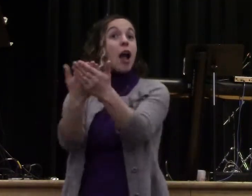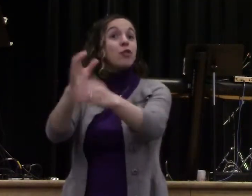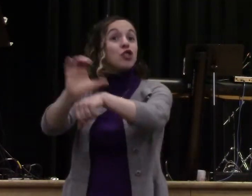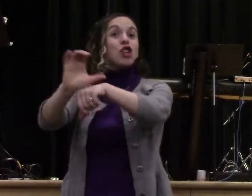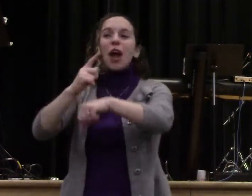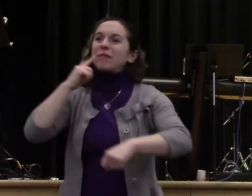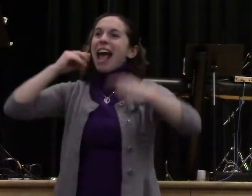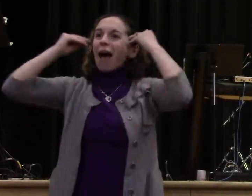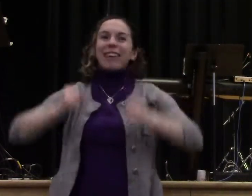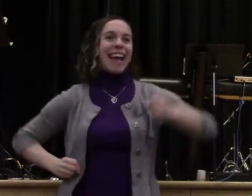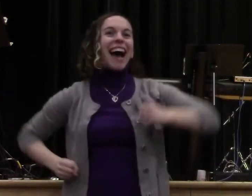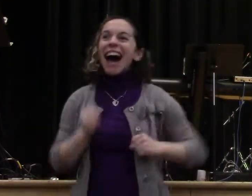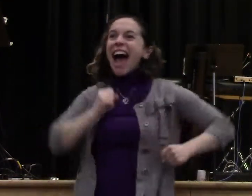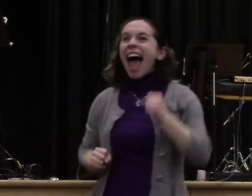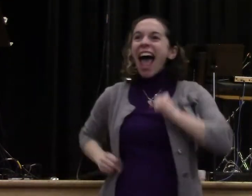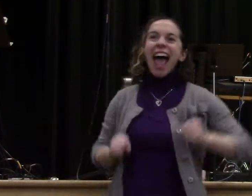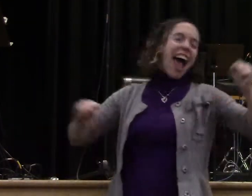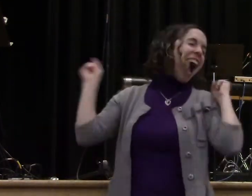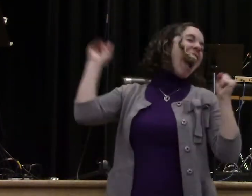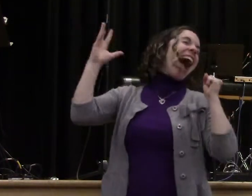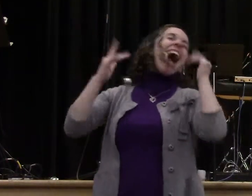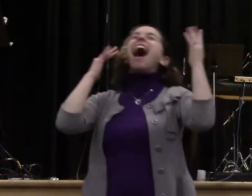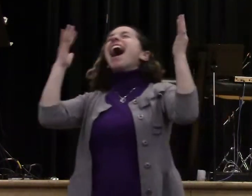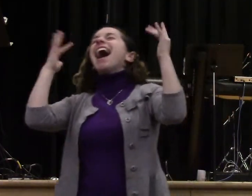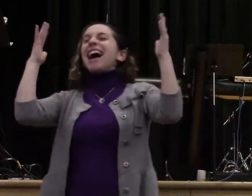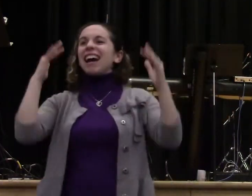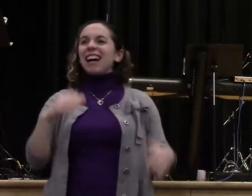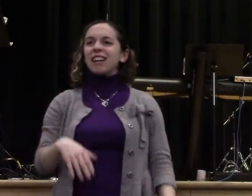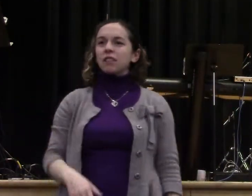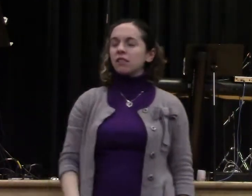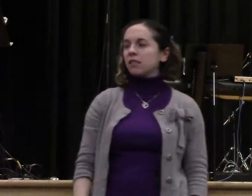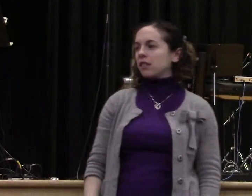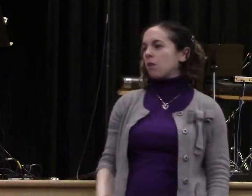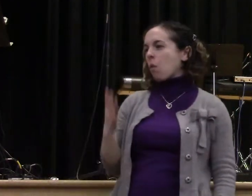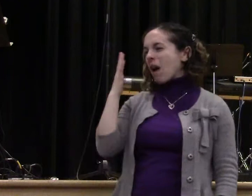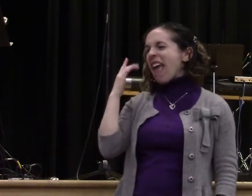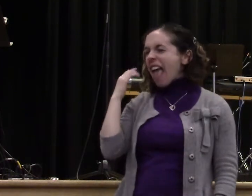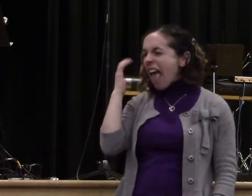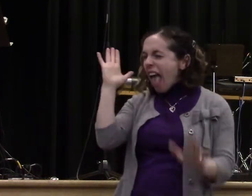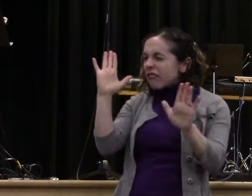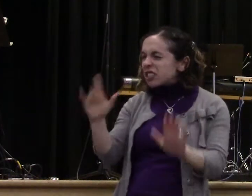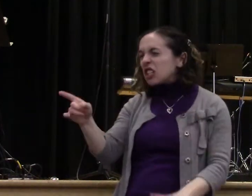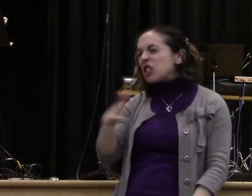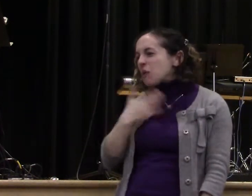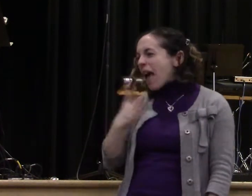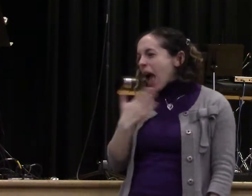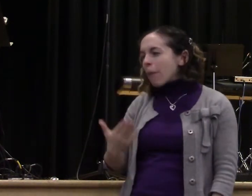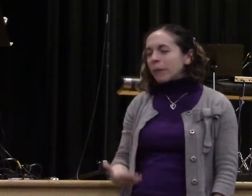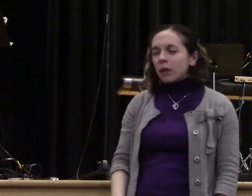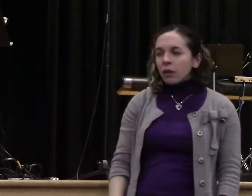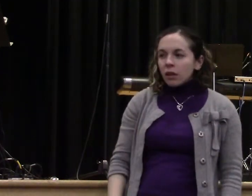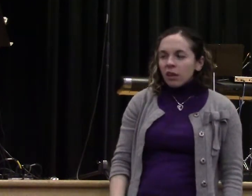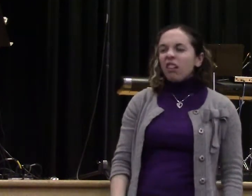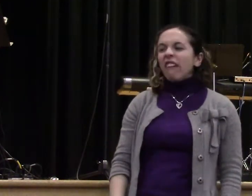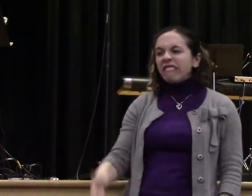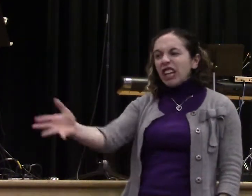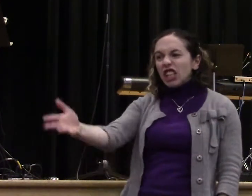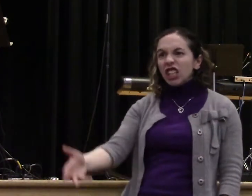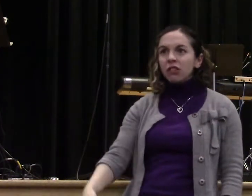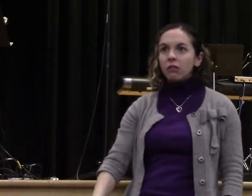People are unhappy and I said, hey, I know that, but I'm here to love Jesus. Can you say amen? I didn't get, I didn't